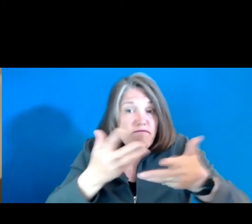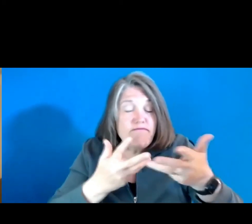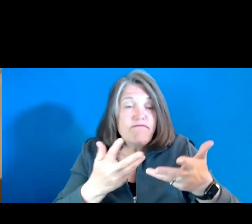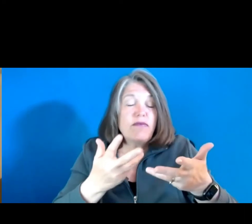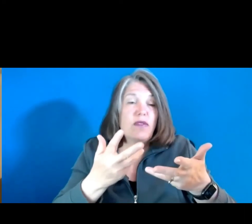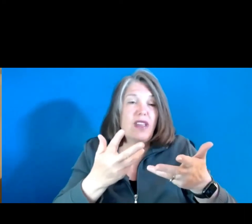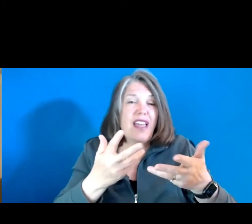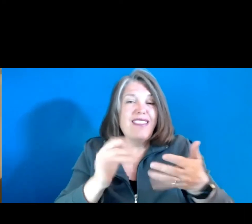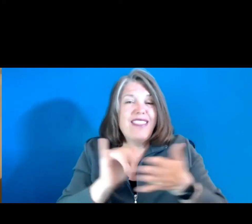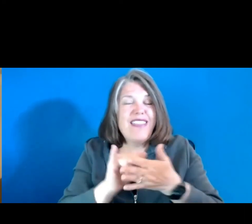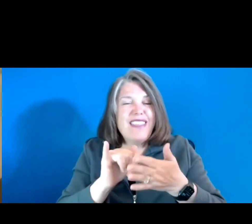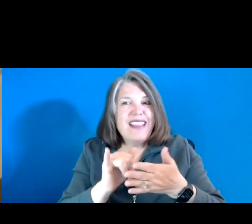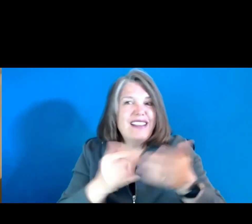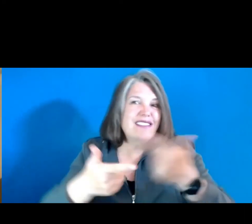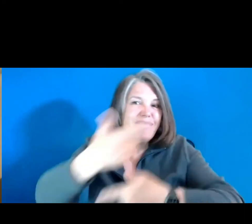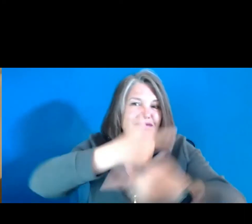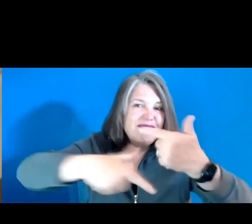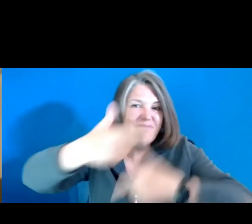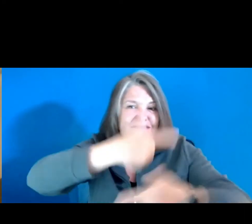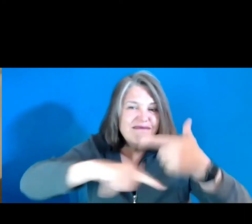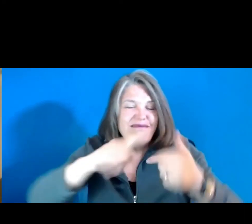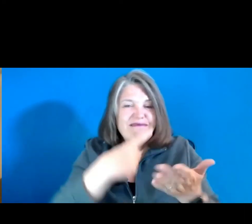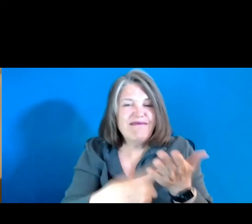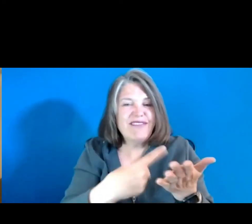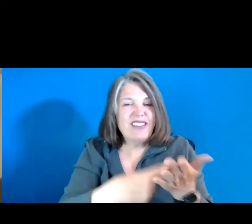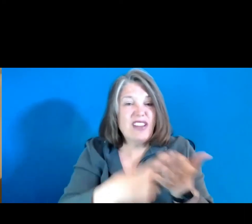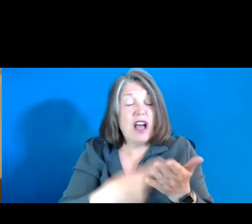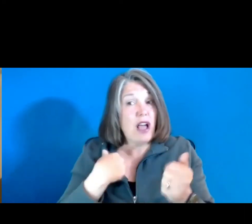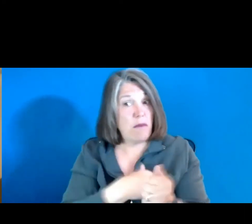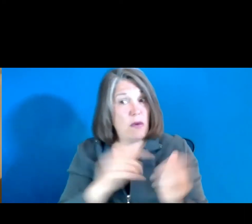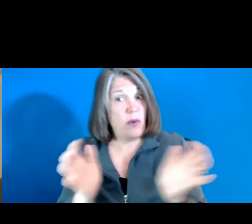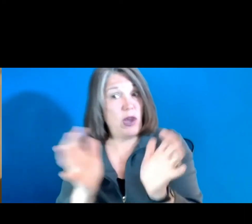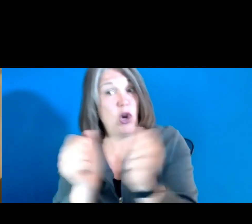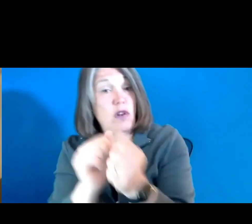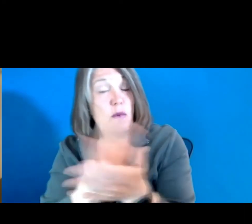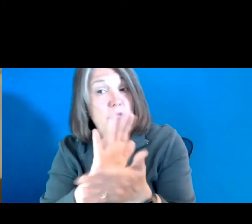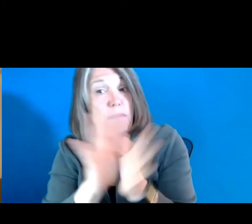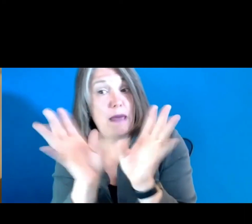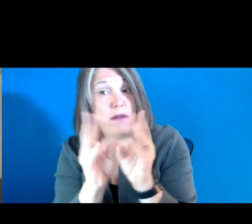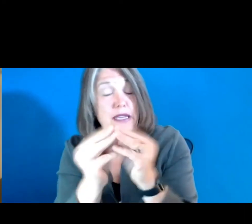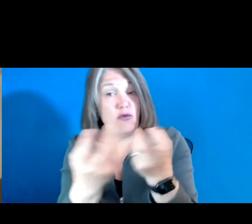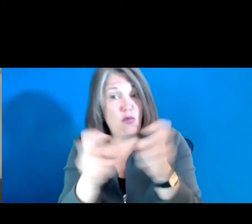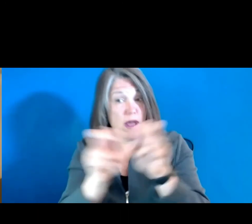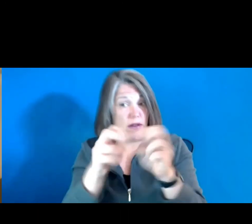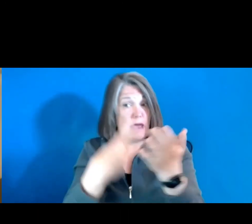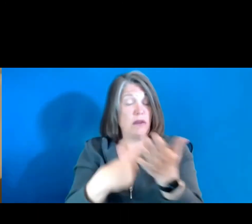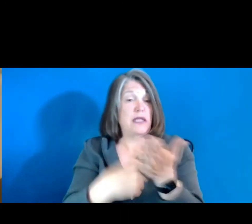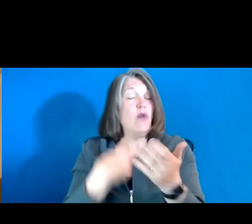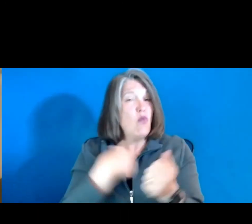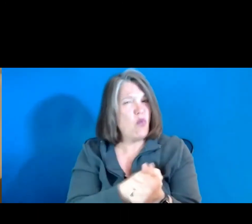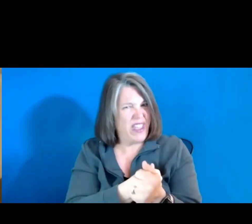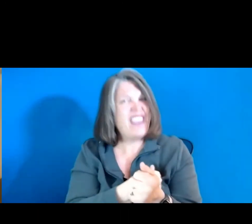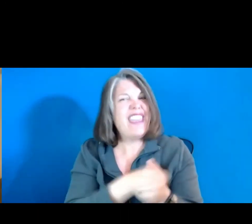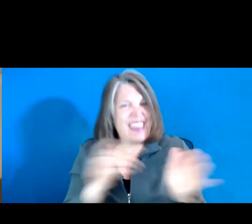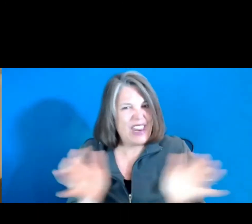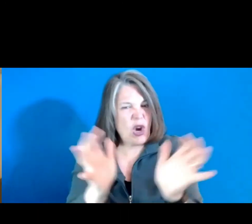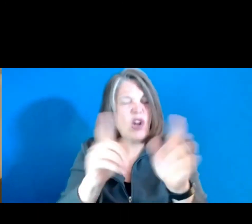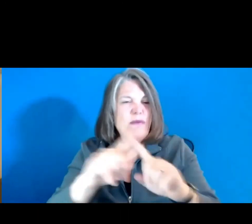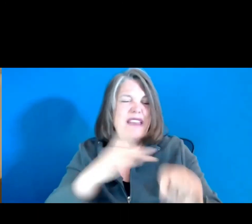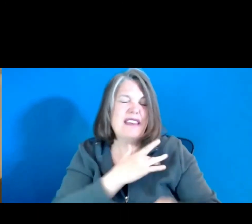crosstalk. So typically, even though we encourage it with paper sessions and roundtable sessions, typically those